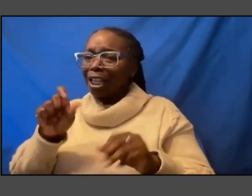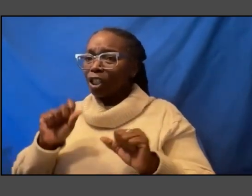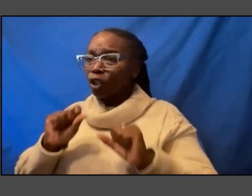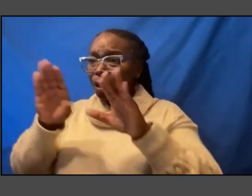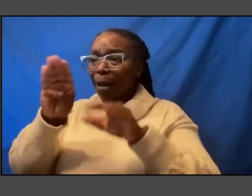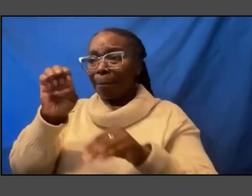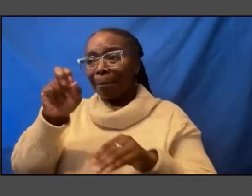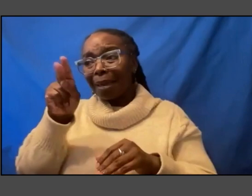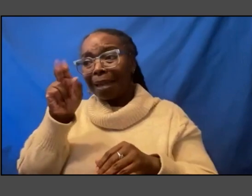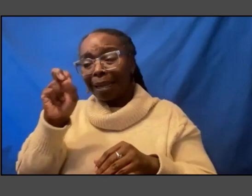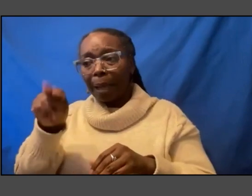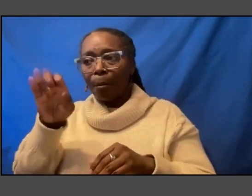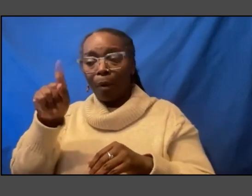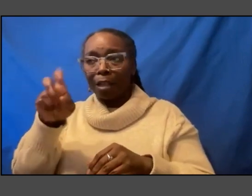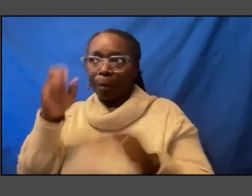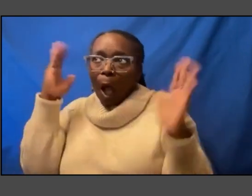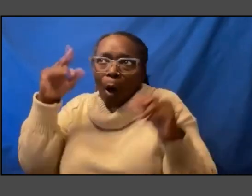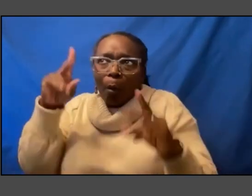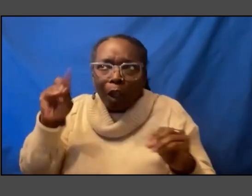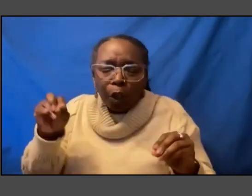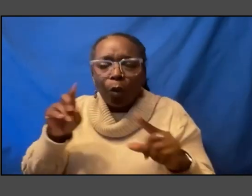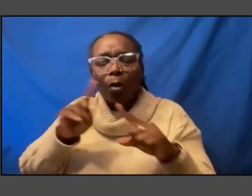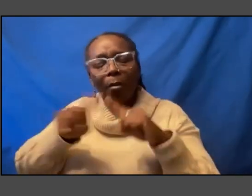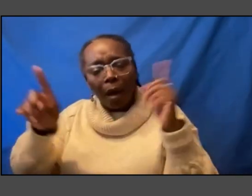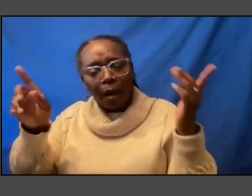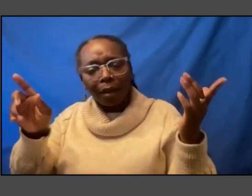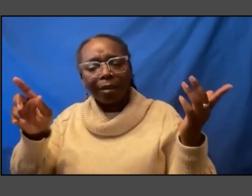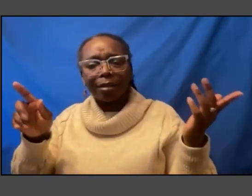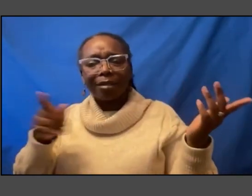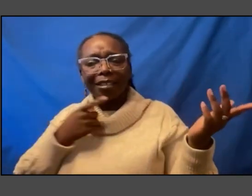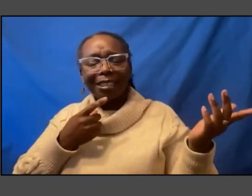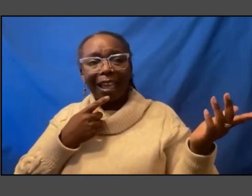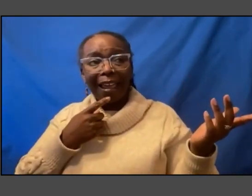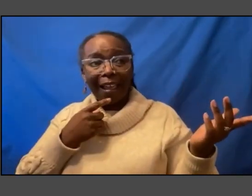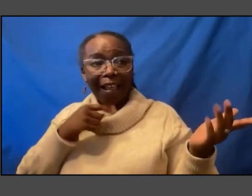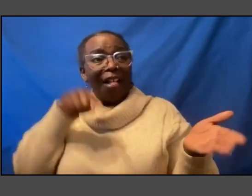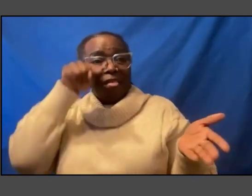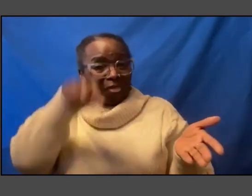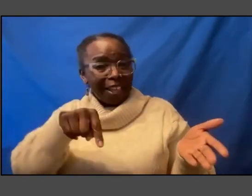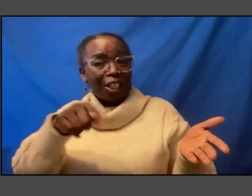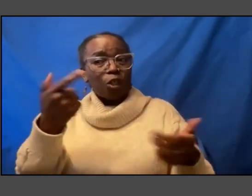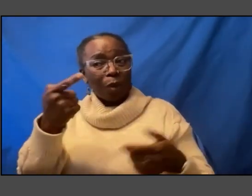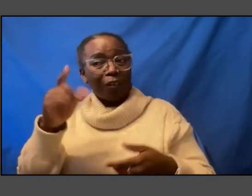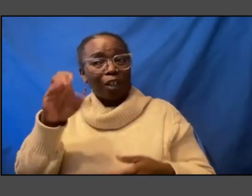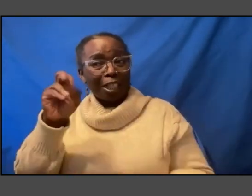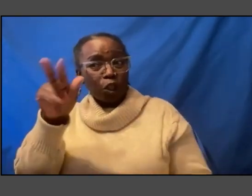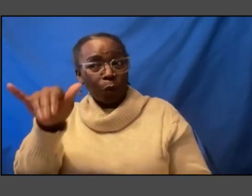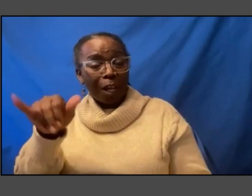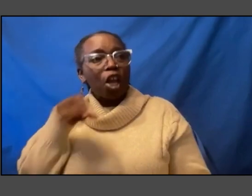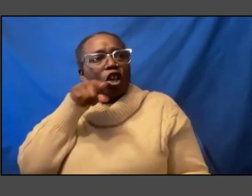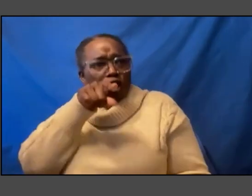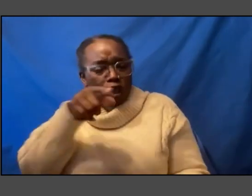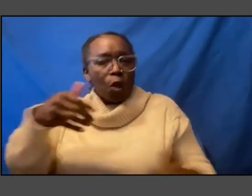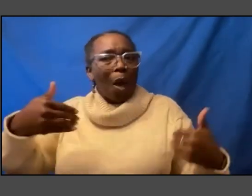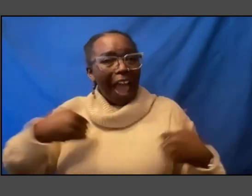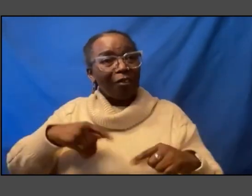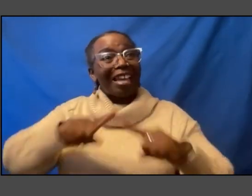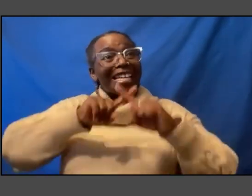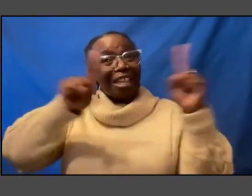they do but it really is to say this is the 21st century you have different ethical standards than you did when you